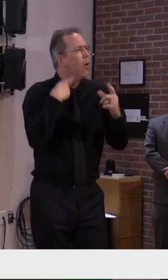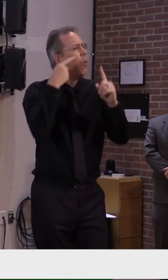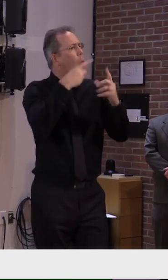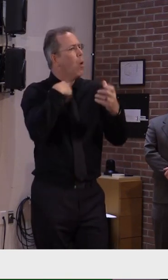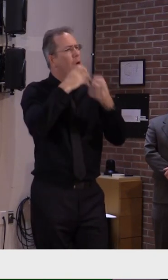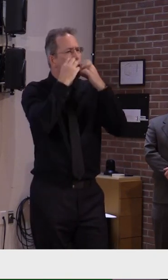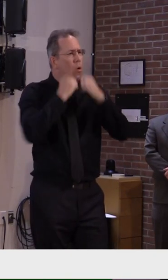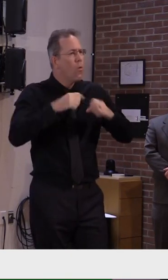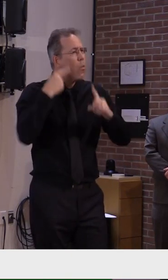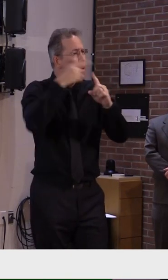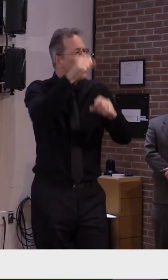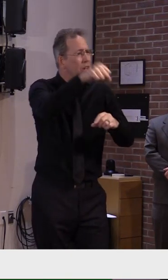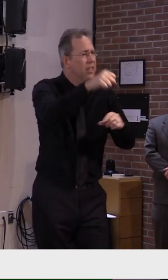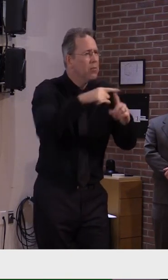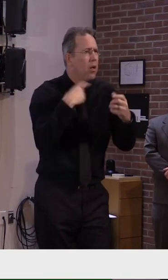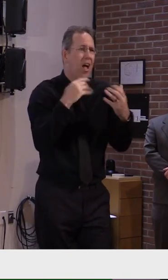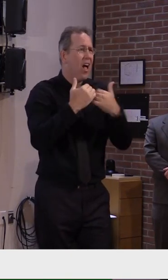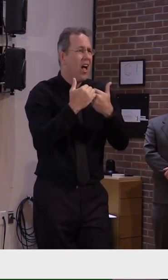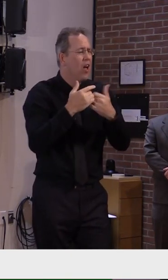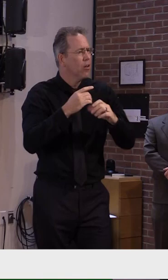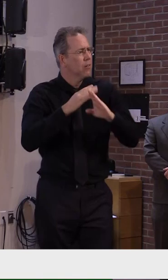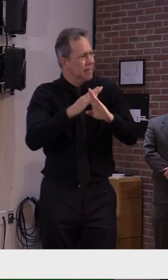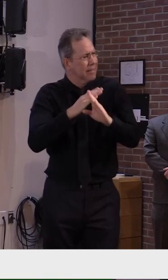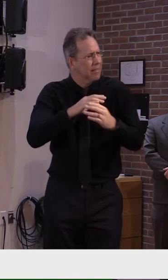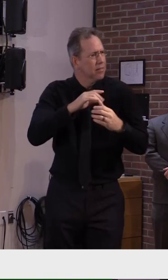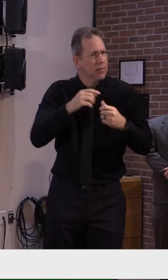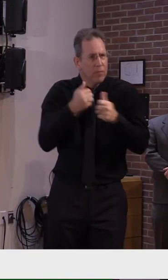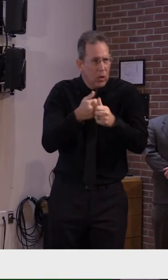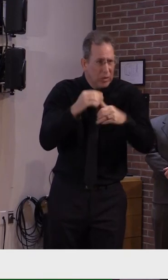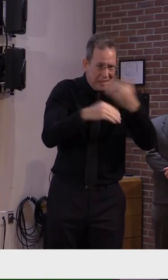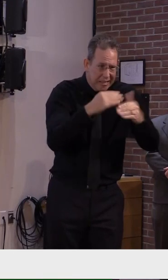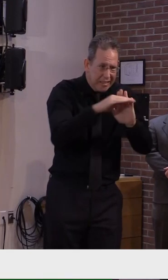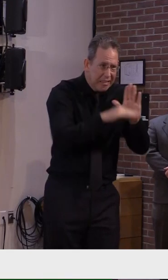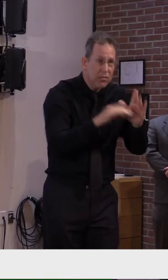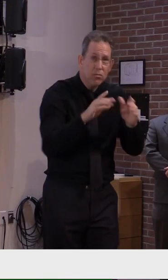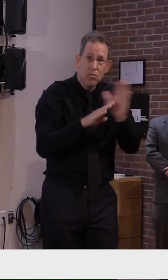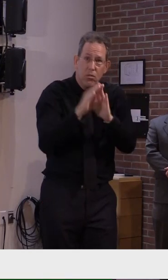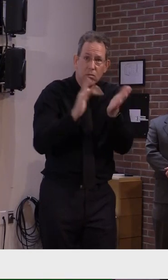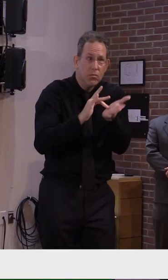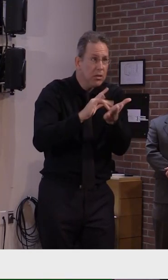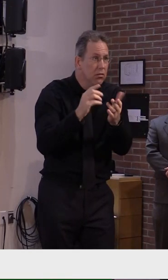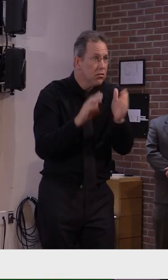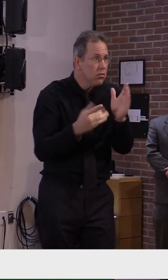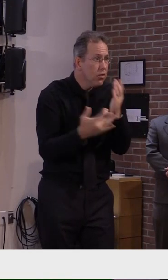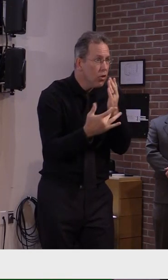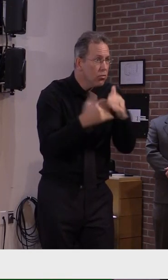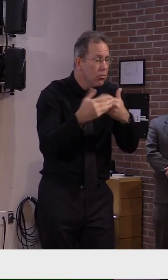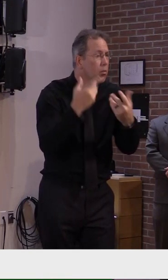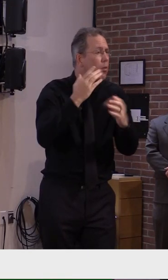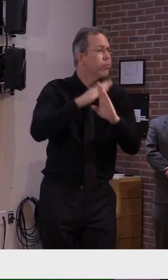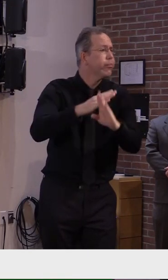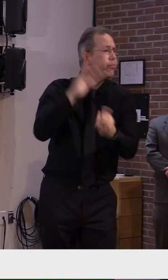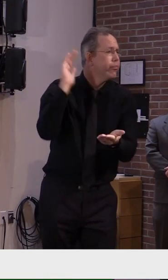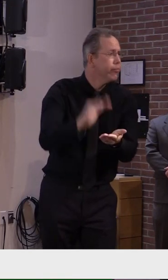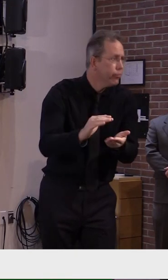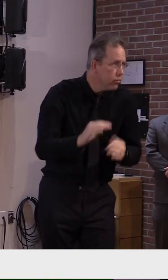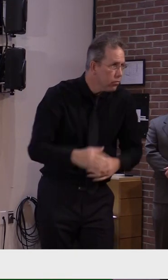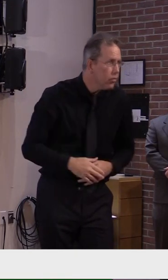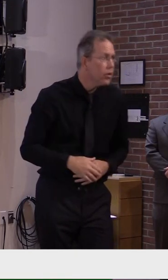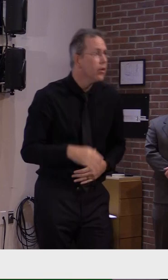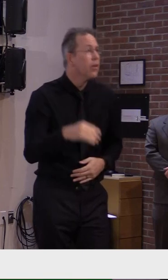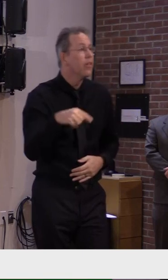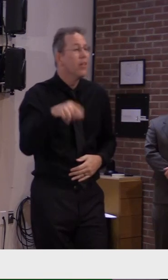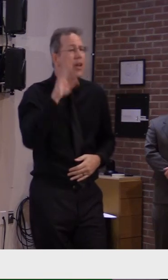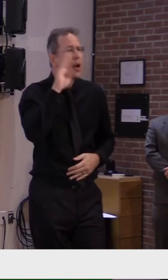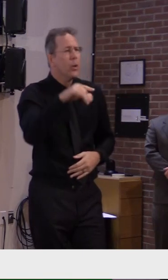Look, I understand getting together with family, especially during the holidays, is important. And I understand how